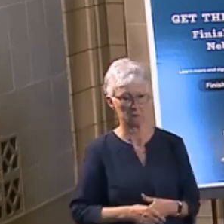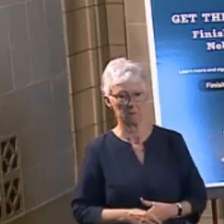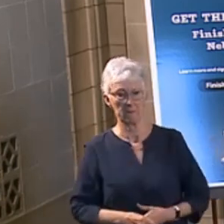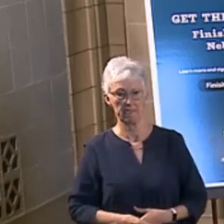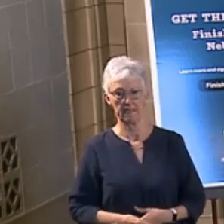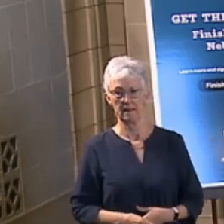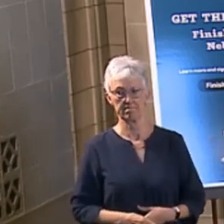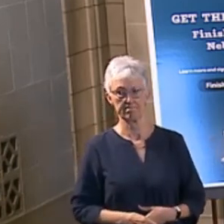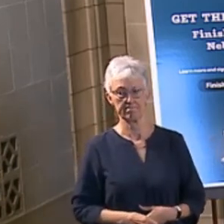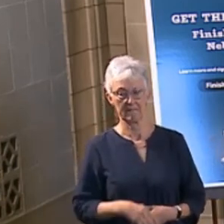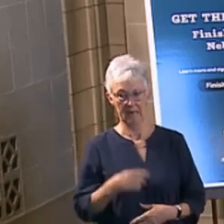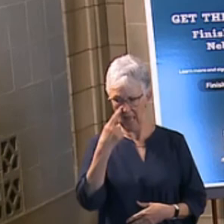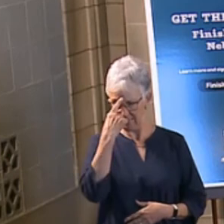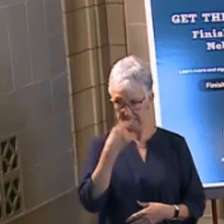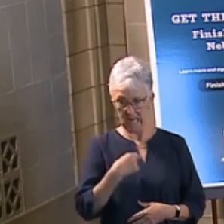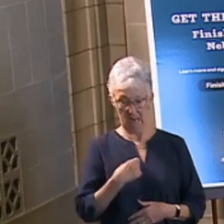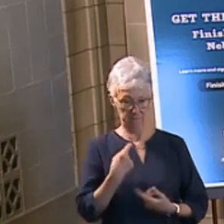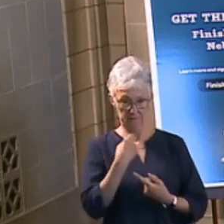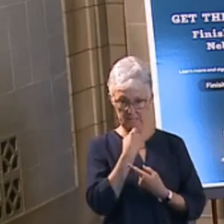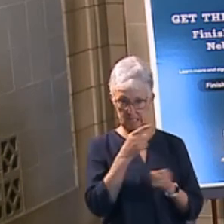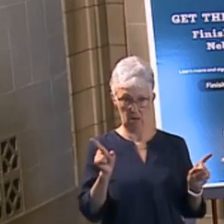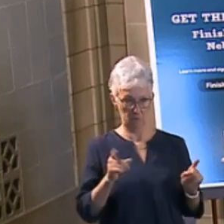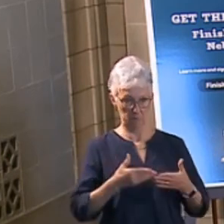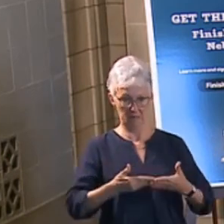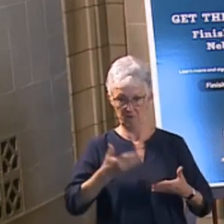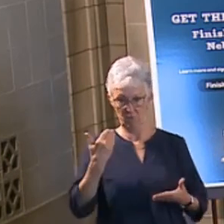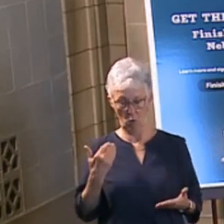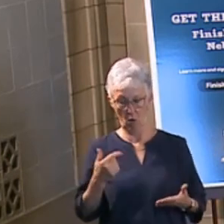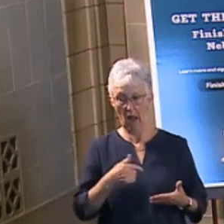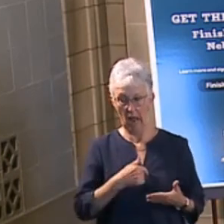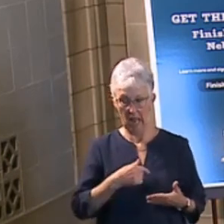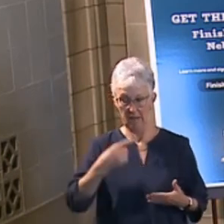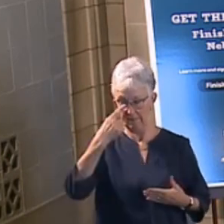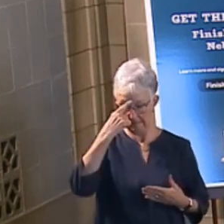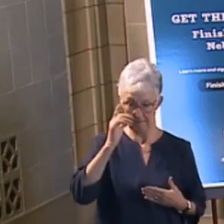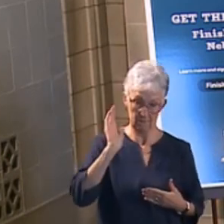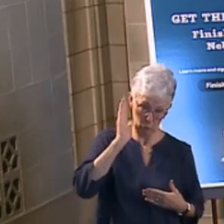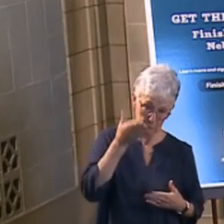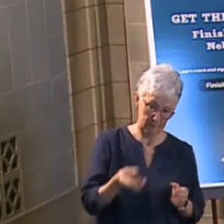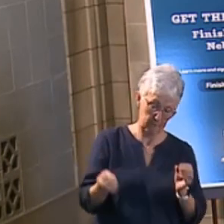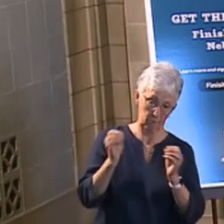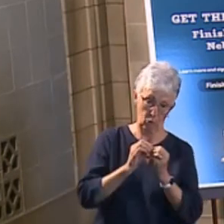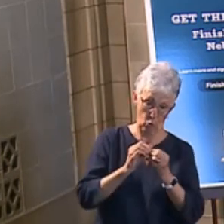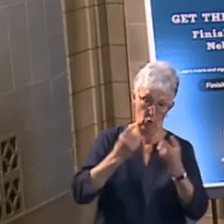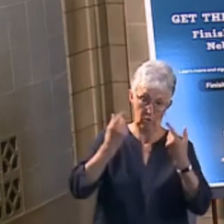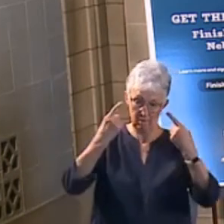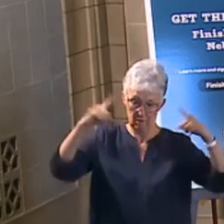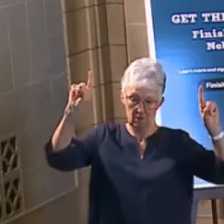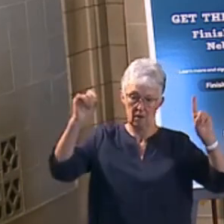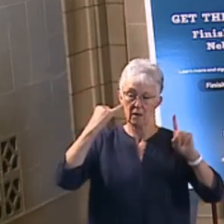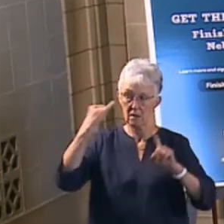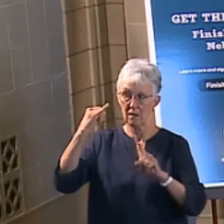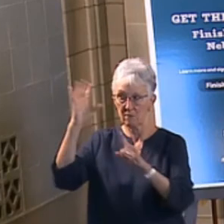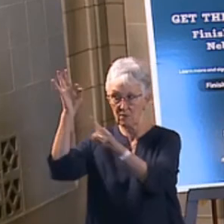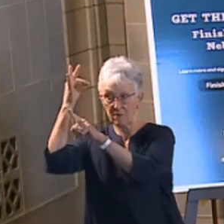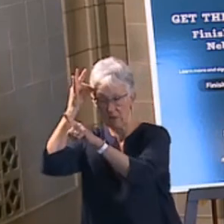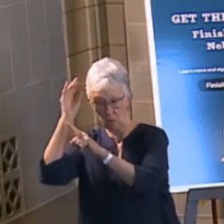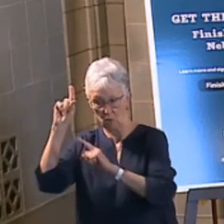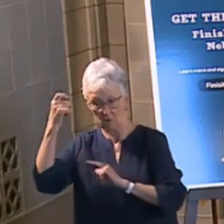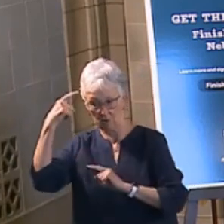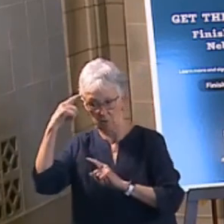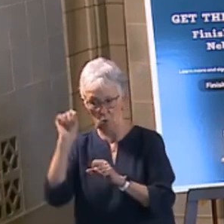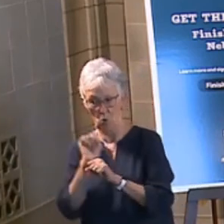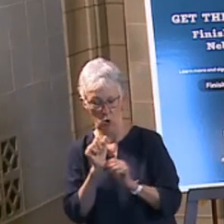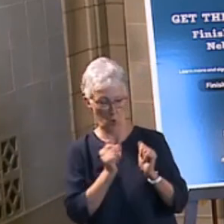we would have appreciated, and I think it would have been more effective if the federal government had actually worked with us before rolling out the retail pharmacy